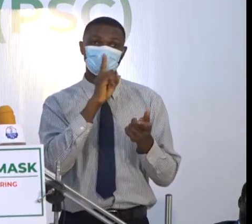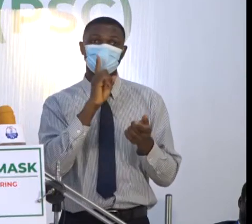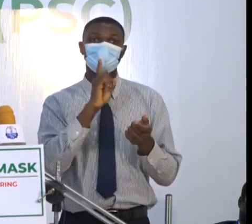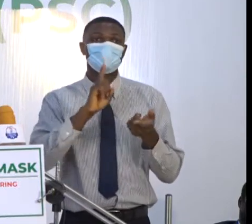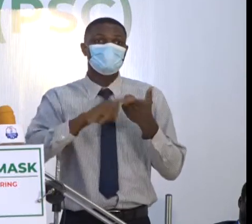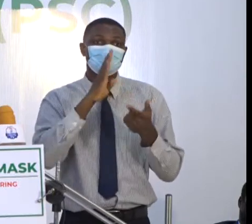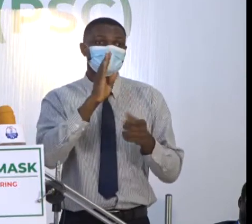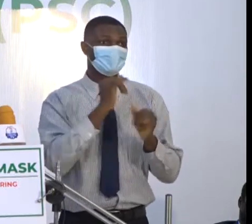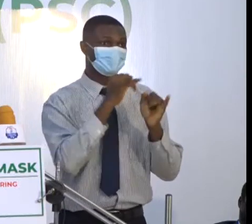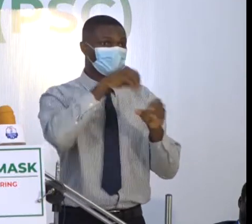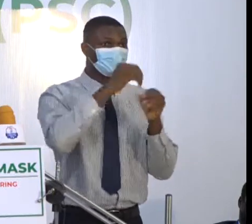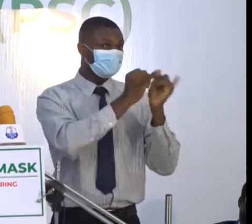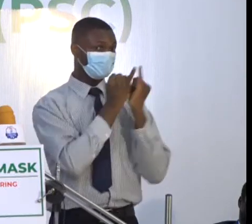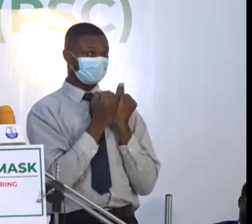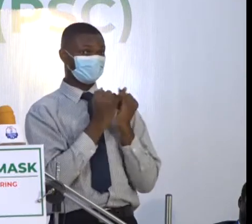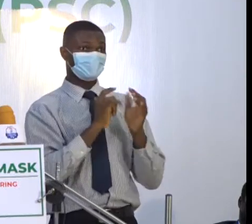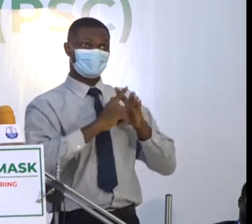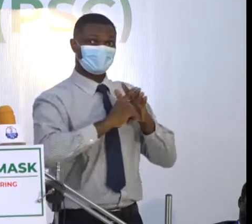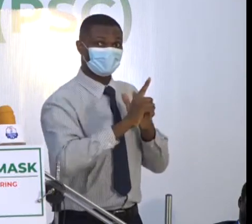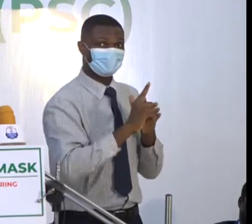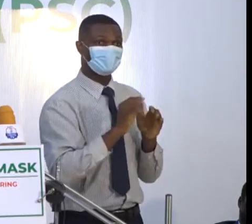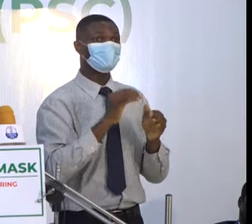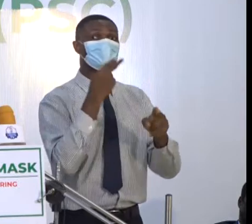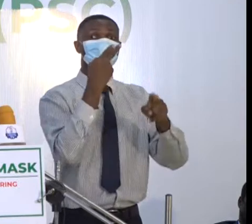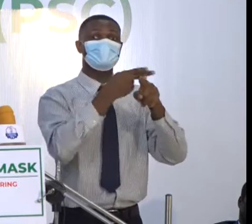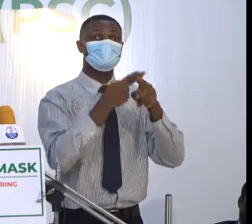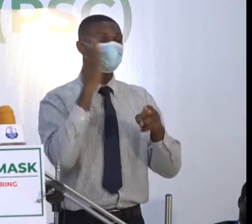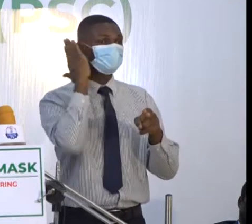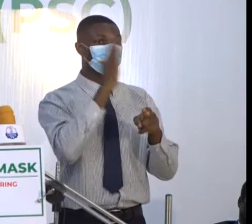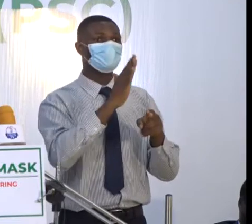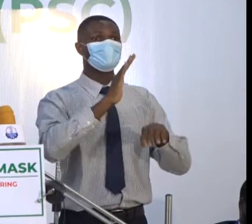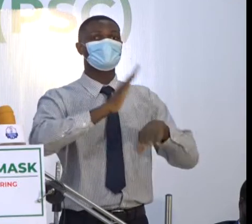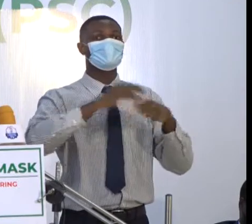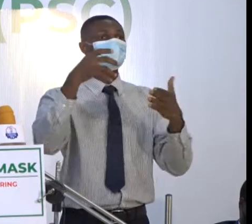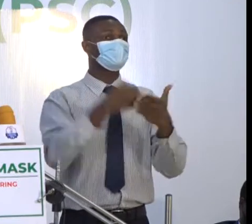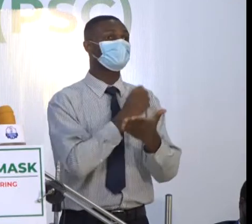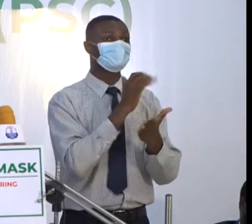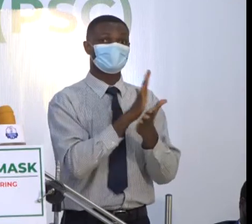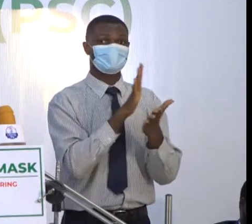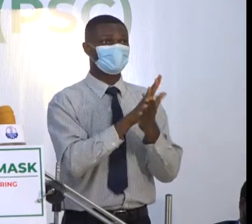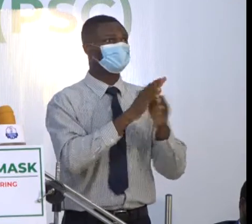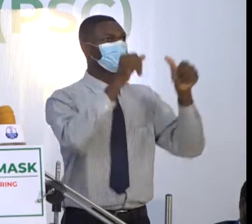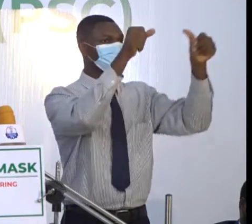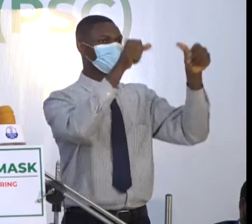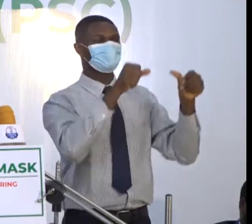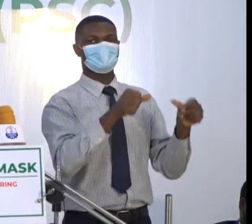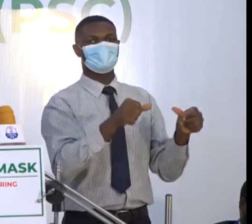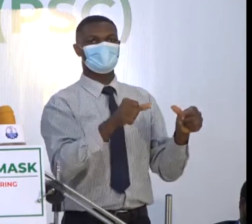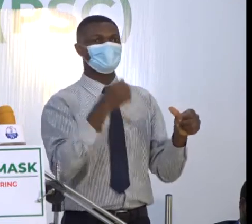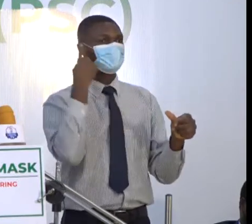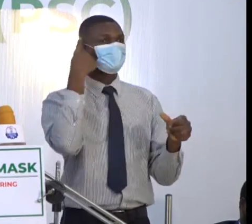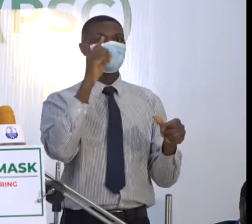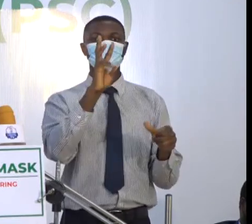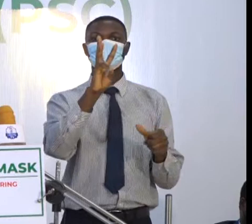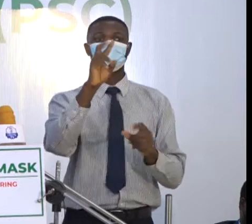Similarly, those who had their passports bad for six months because